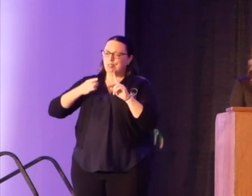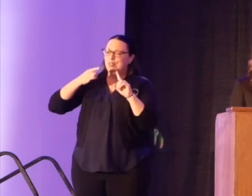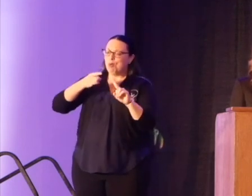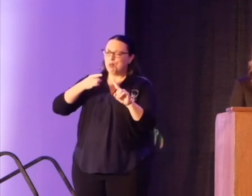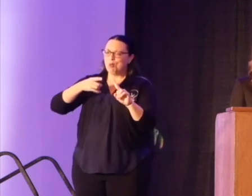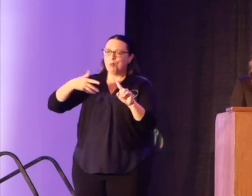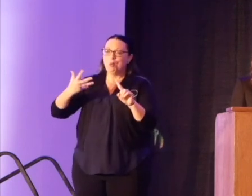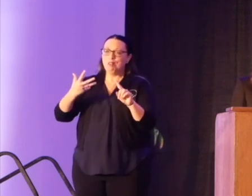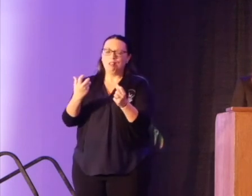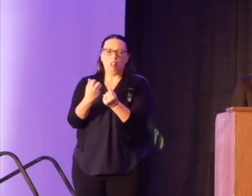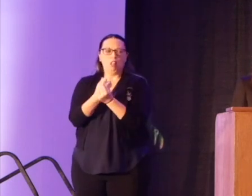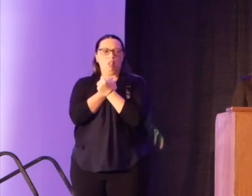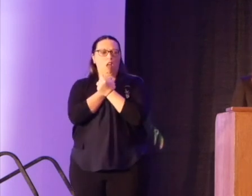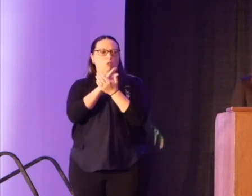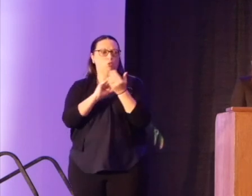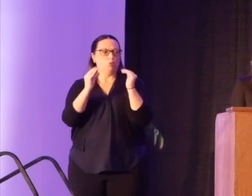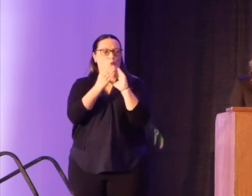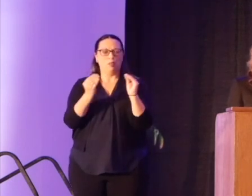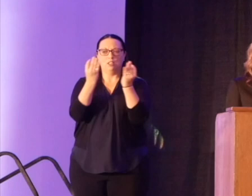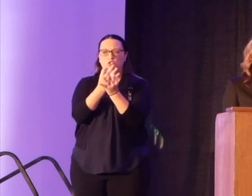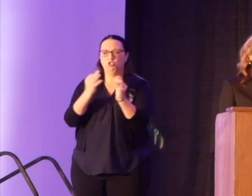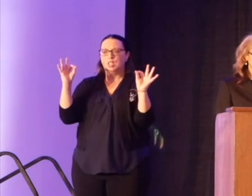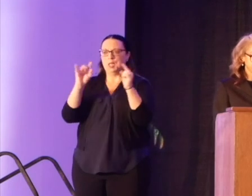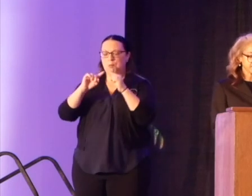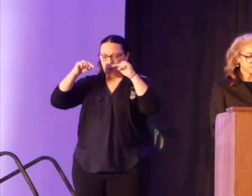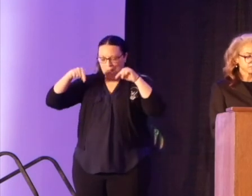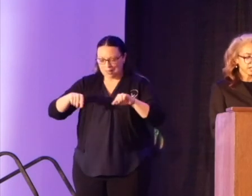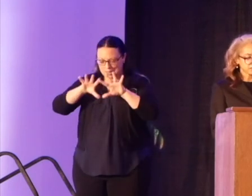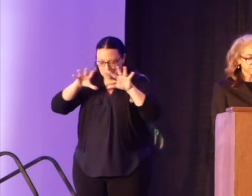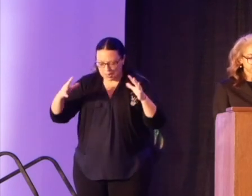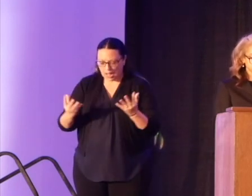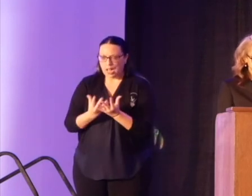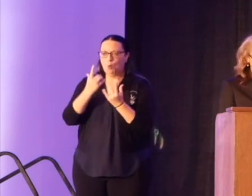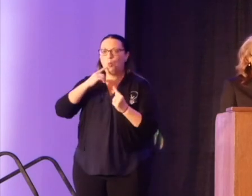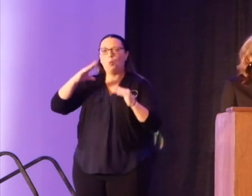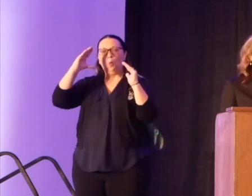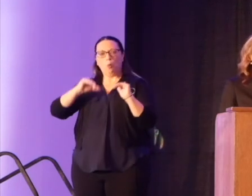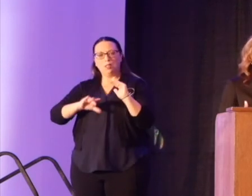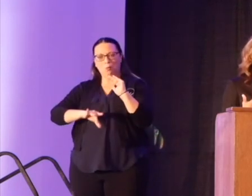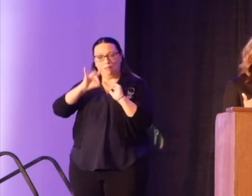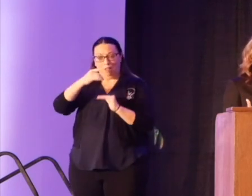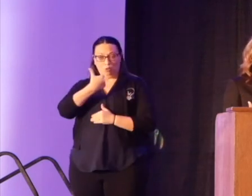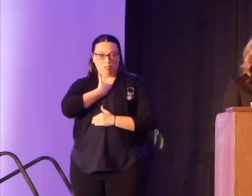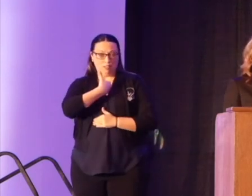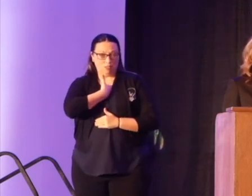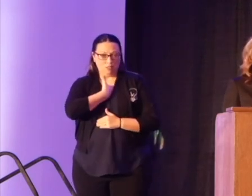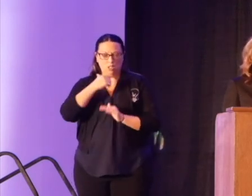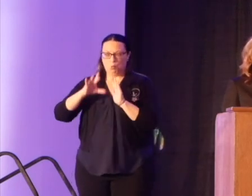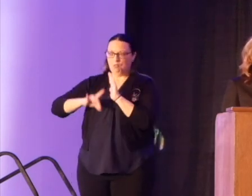stories of freedom to this planet, with the hopes that we find ourselves and that we find our